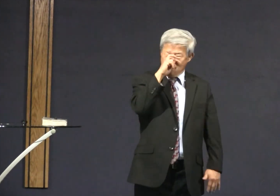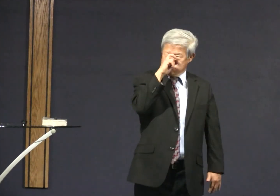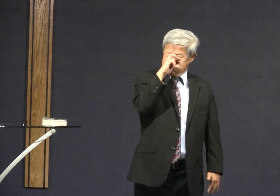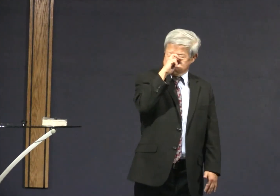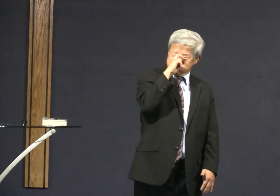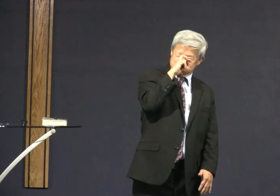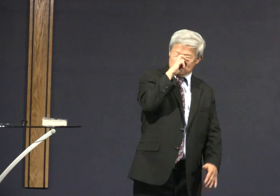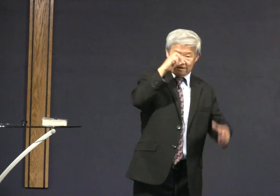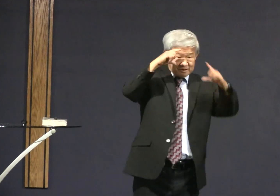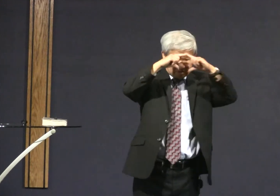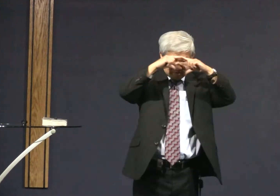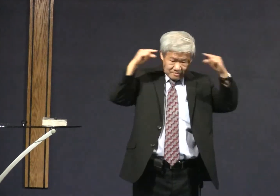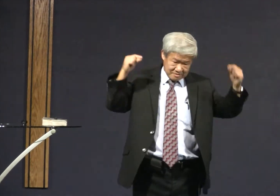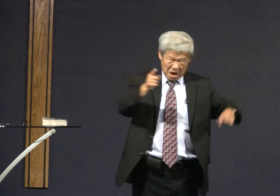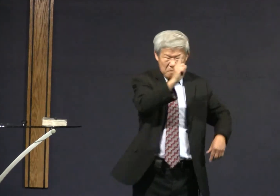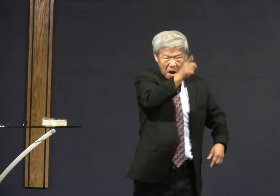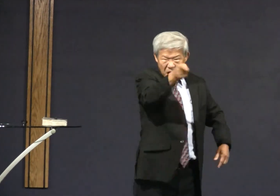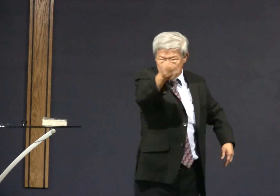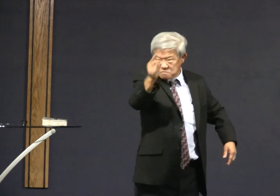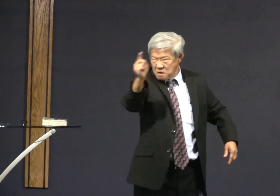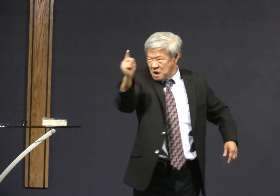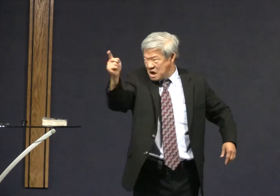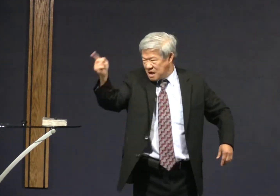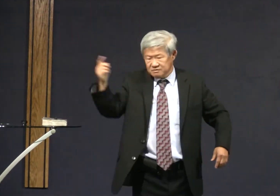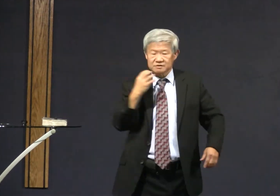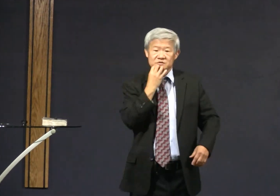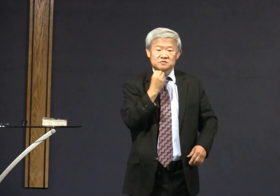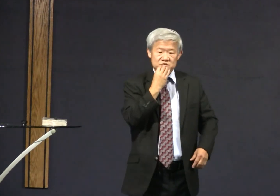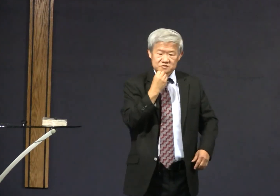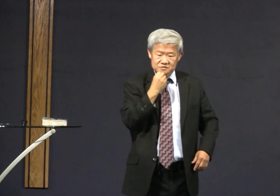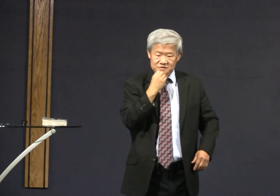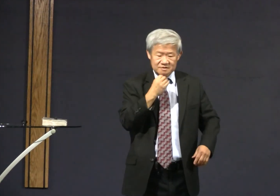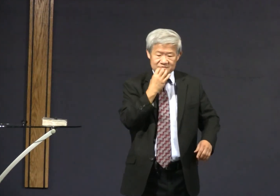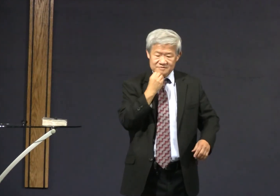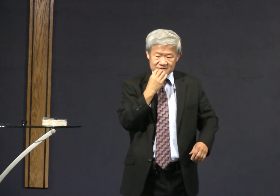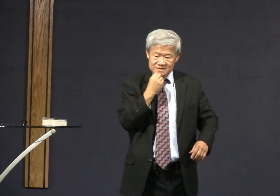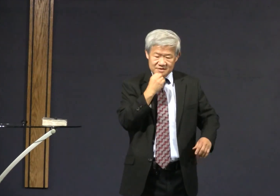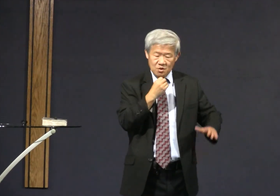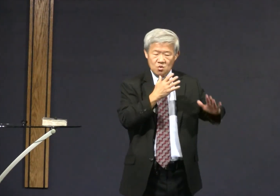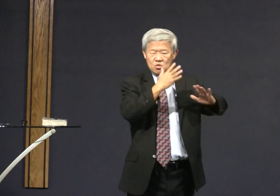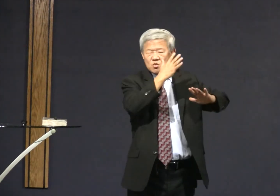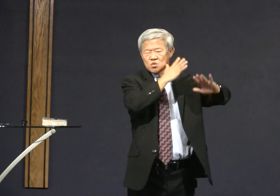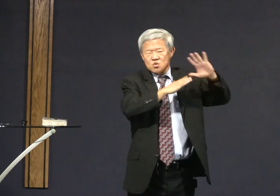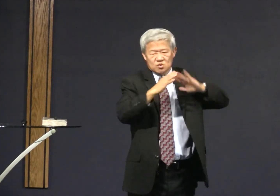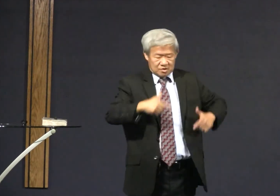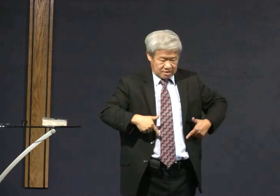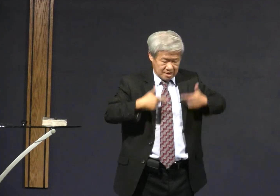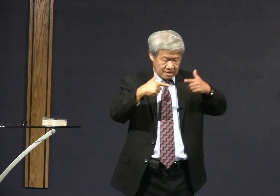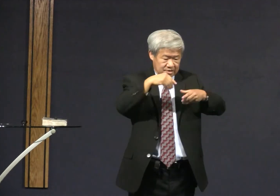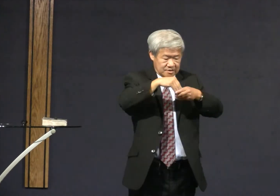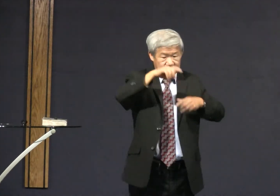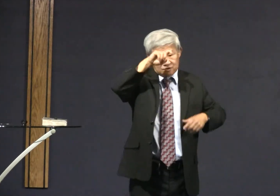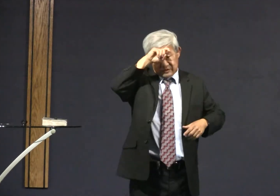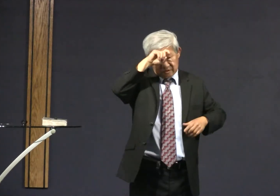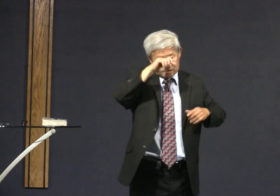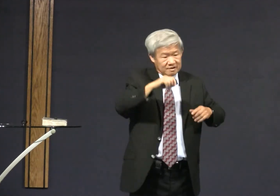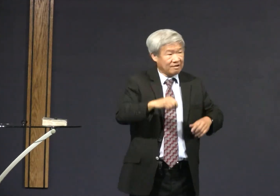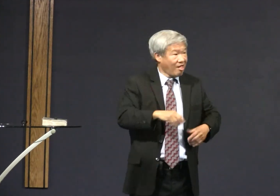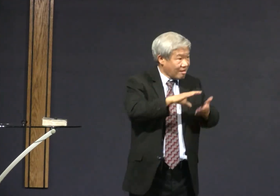old testament is very strict Moses commanded the Israelites when they lived